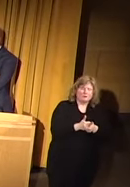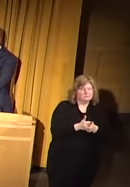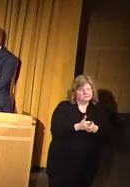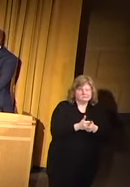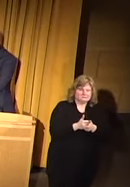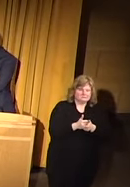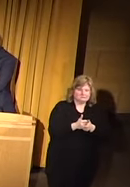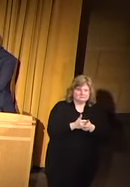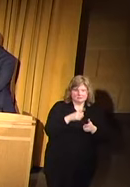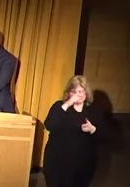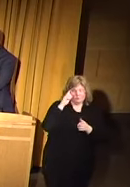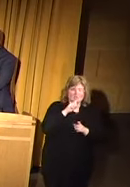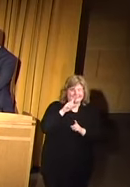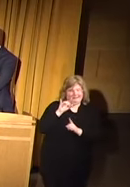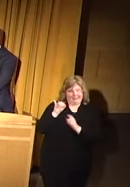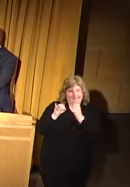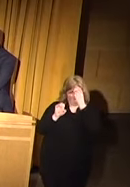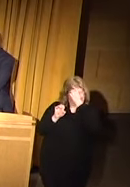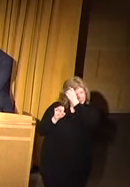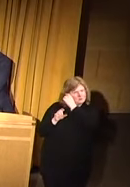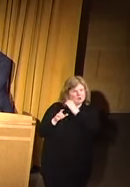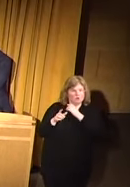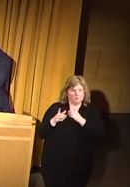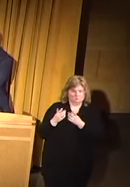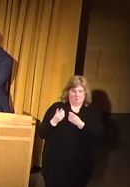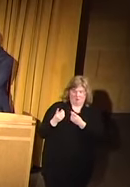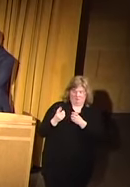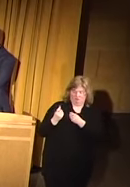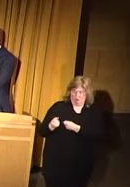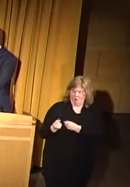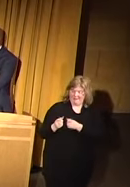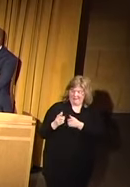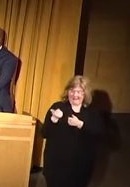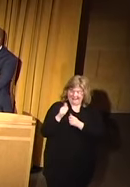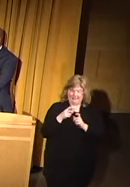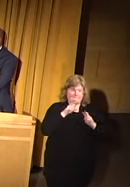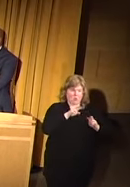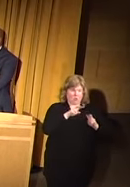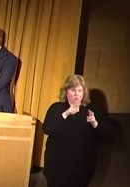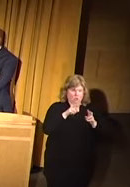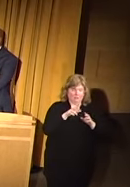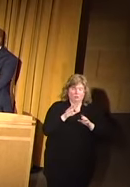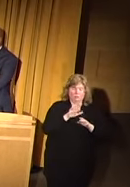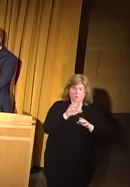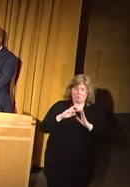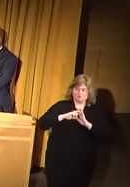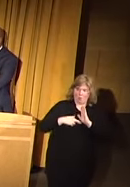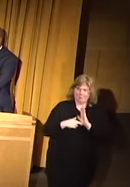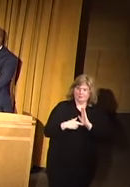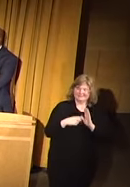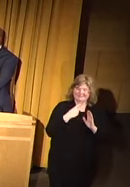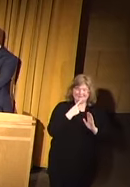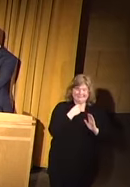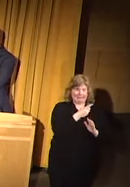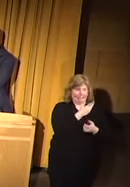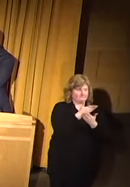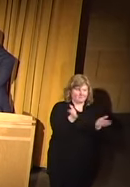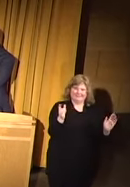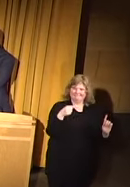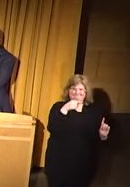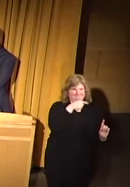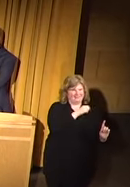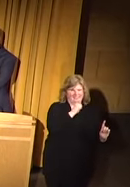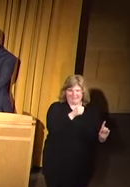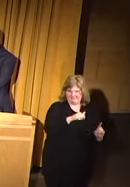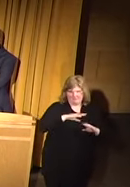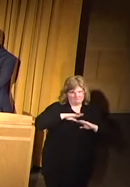strong about an independent evaluator and what is strong about any monitor that sits here, your role is to say to the public, they have not